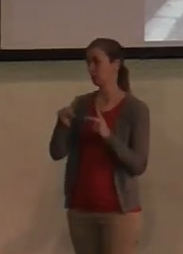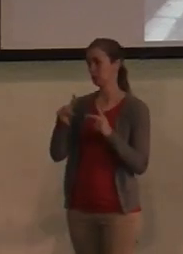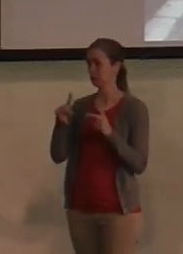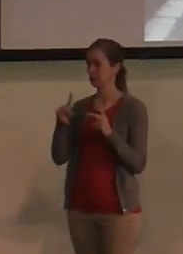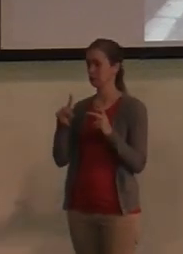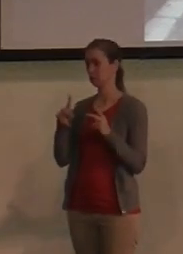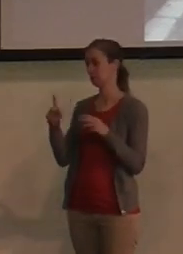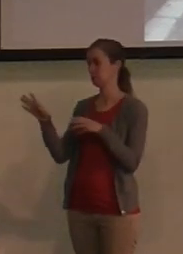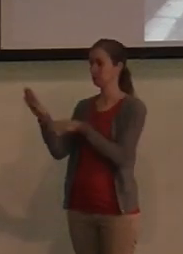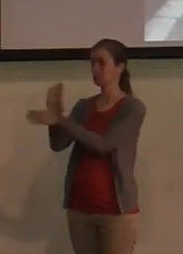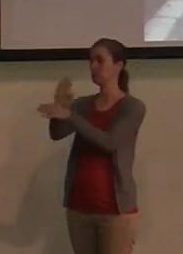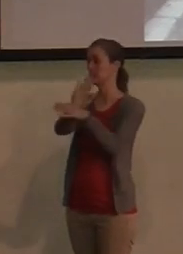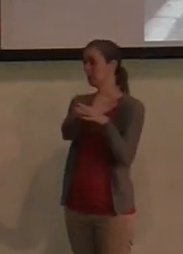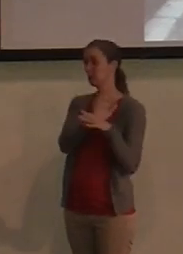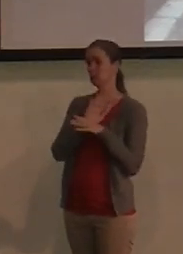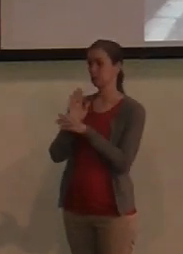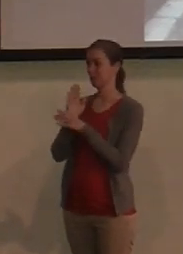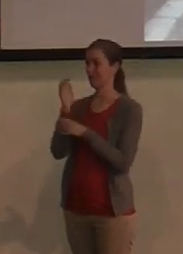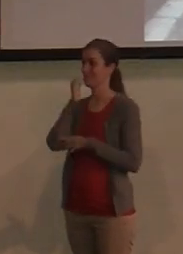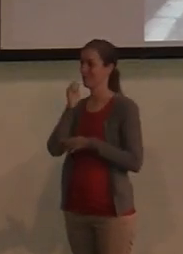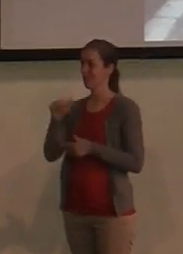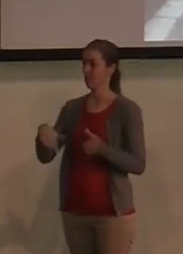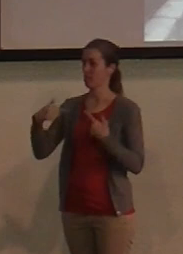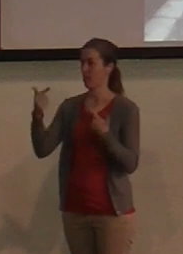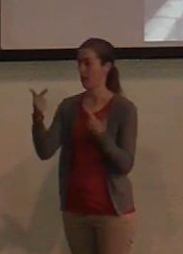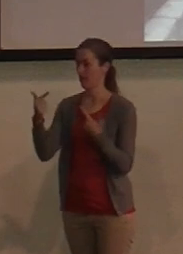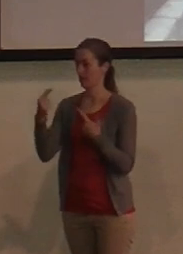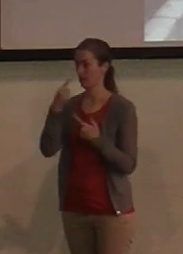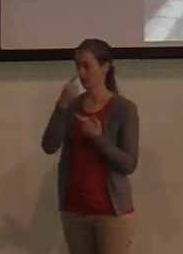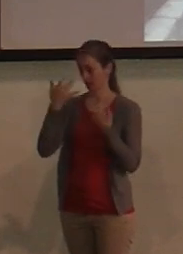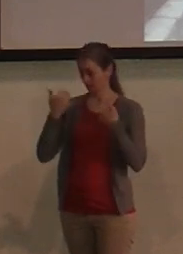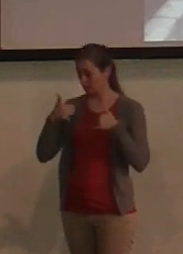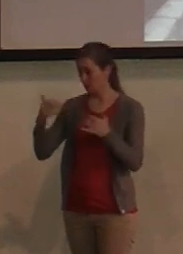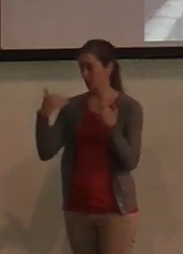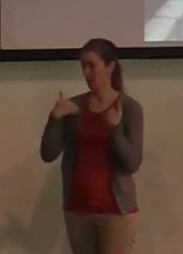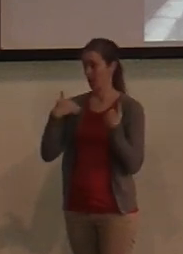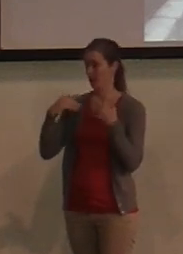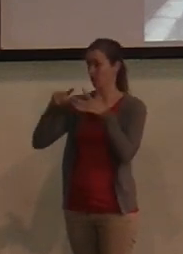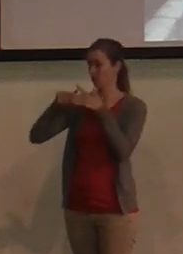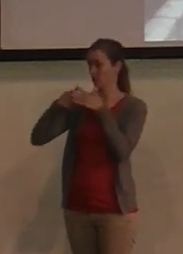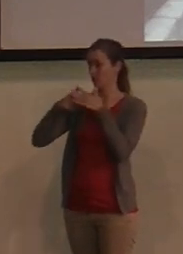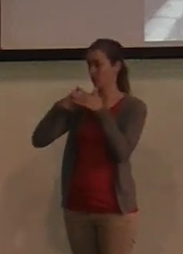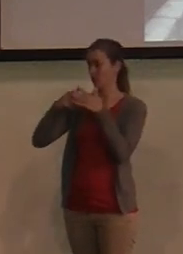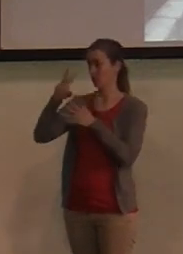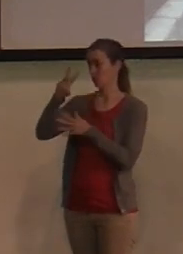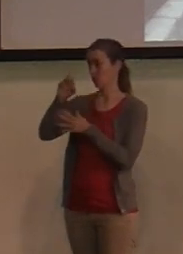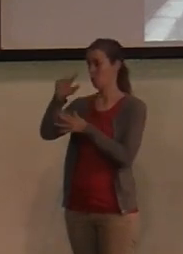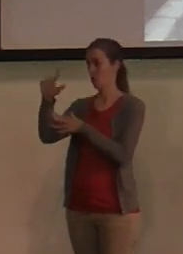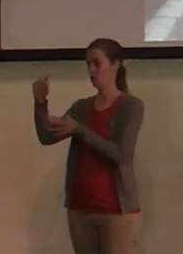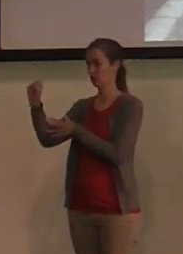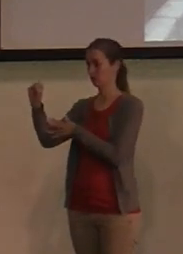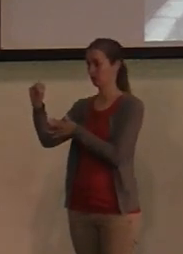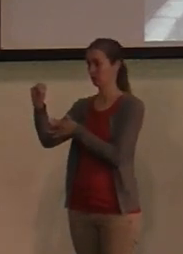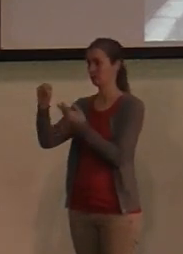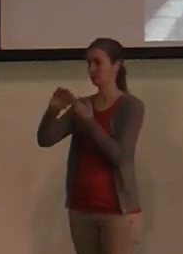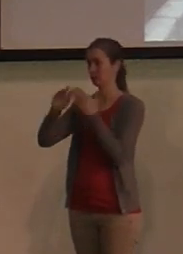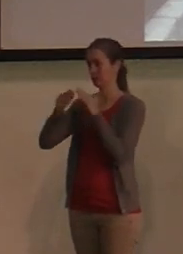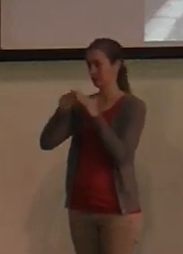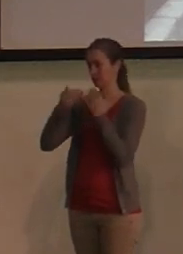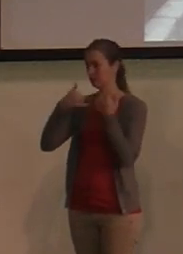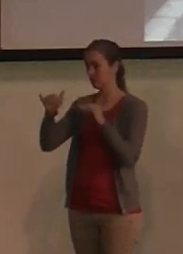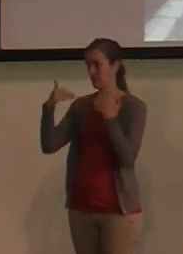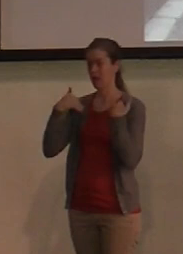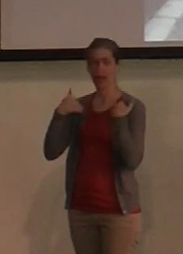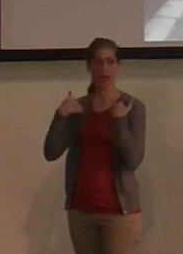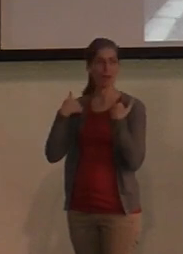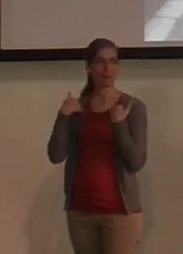is they're still functioning off of the original walls of the city that were built, and so what this is, is this